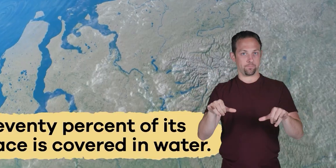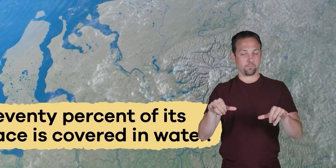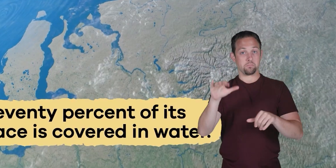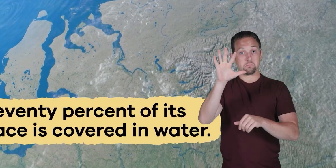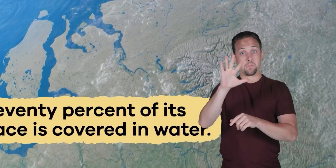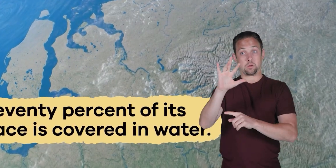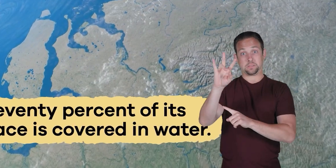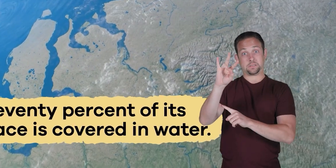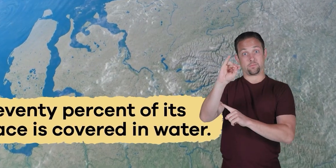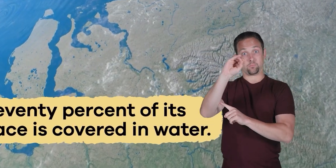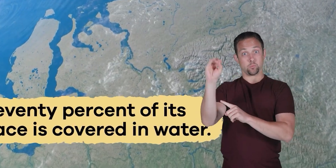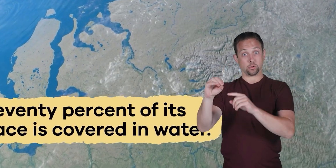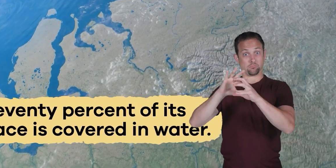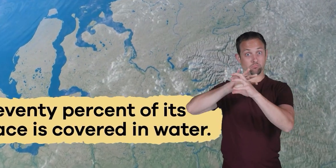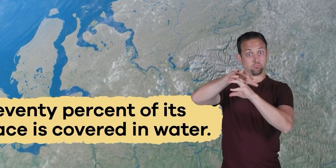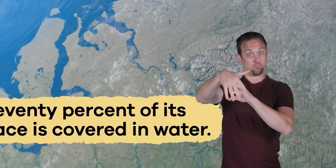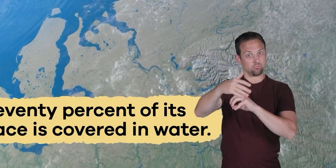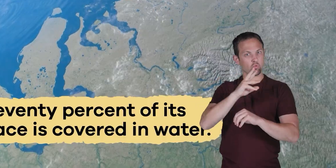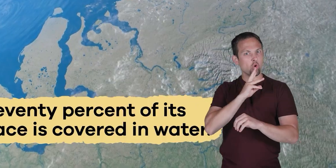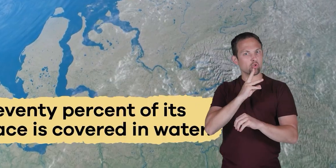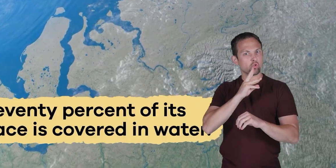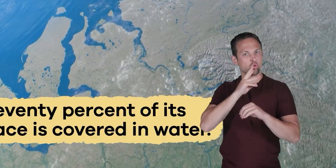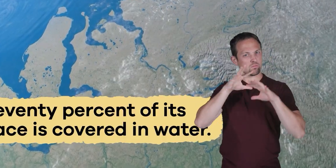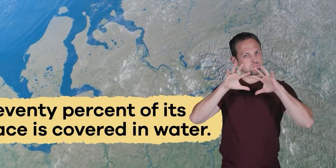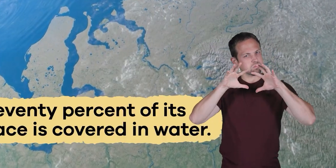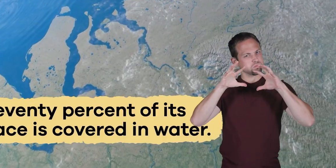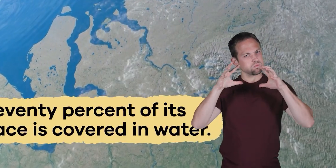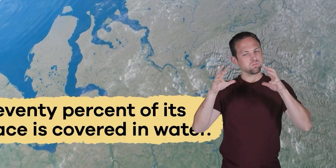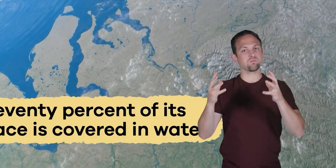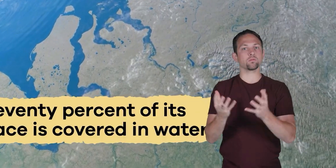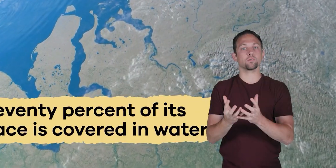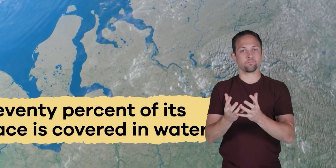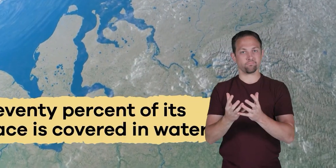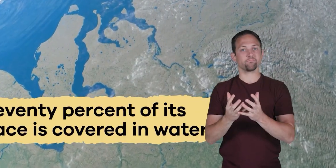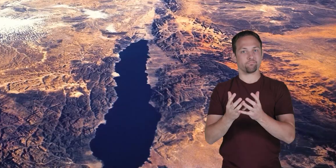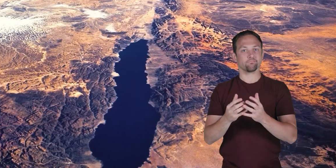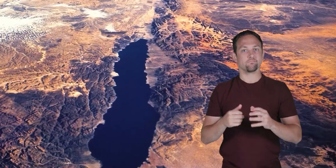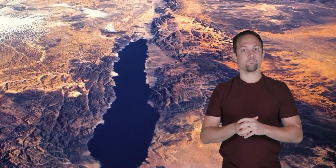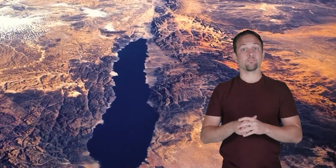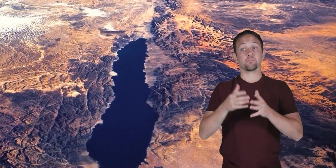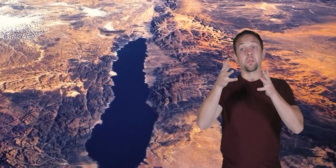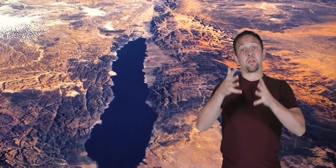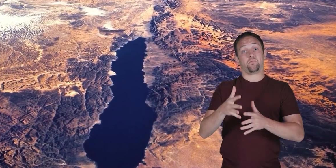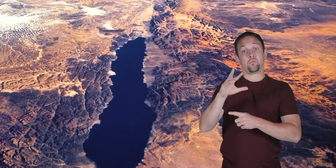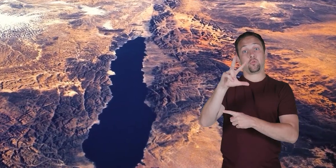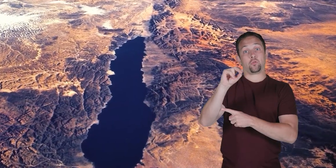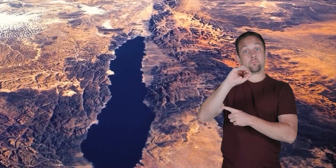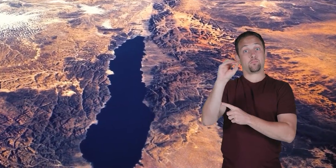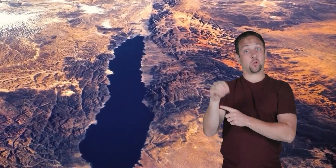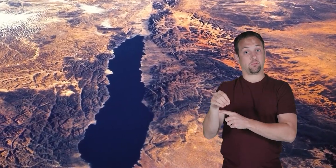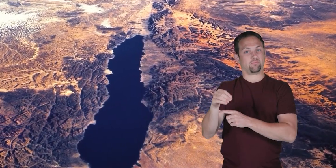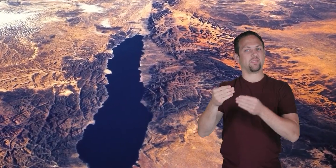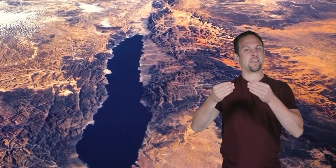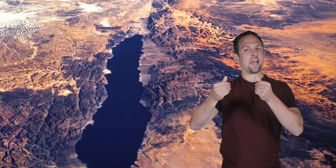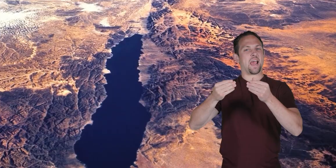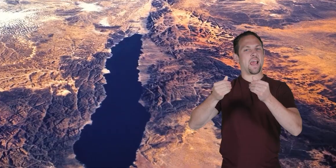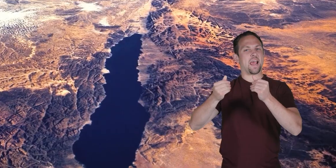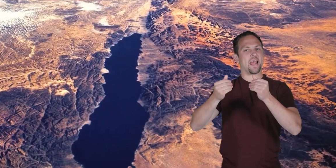70 percent of its surface is covered in water the remaining 30 percent is covered in land